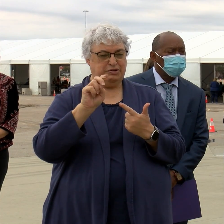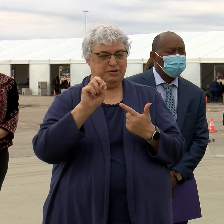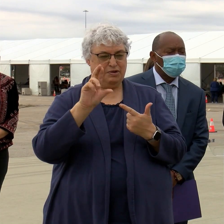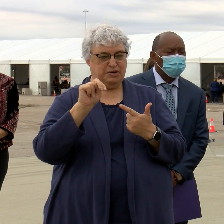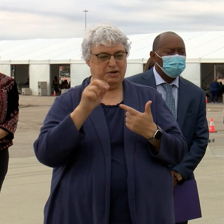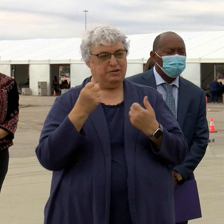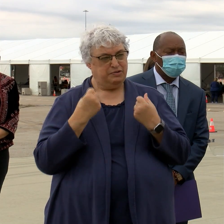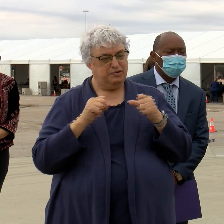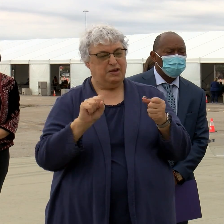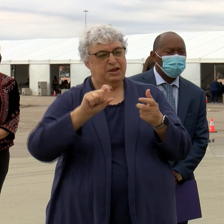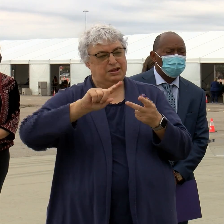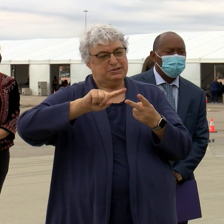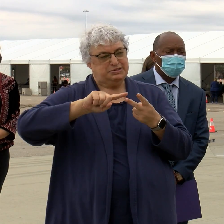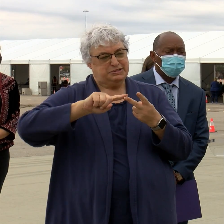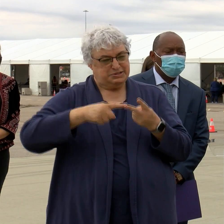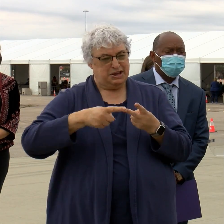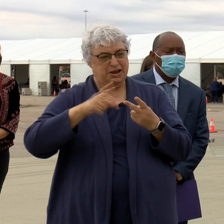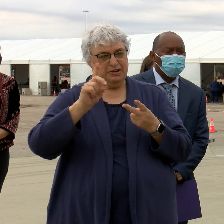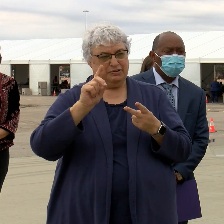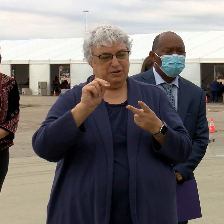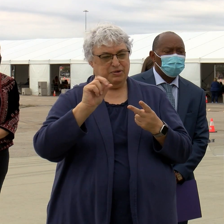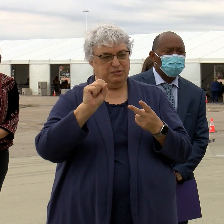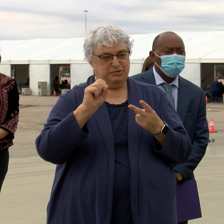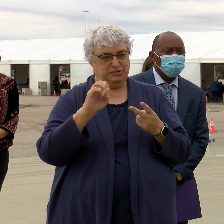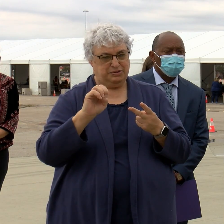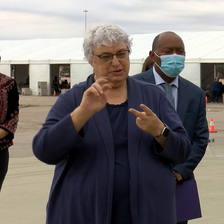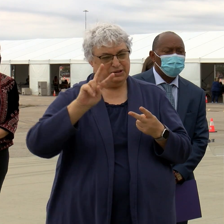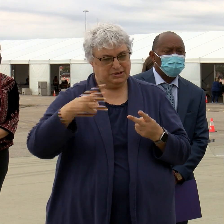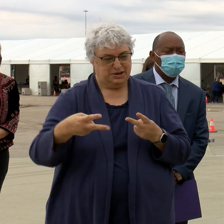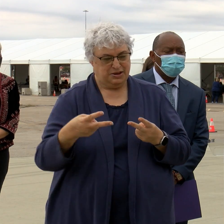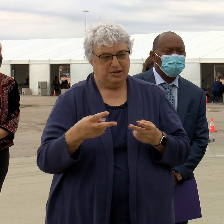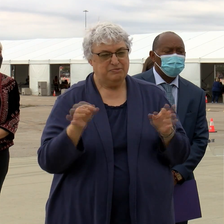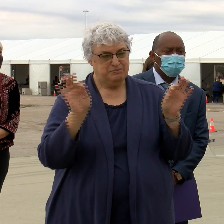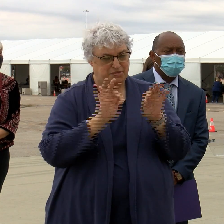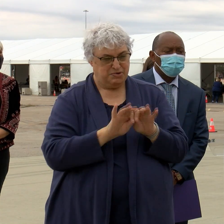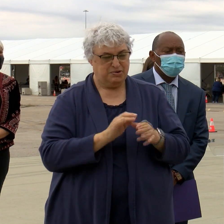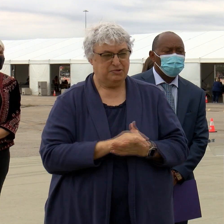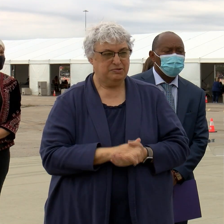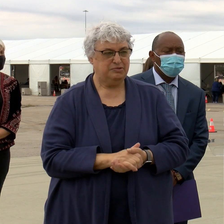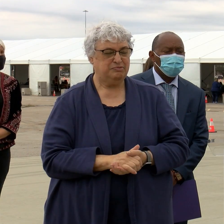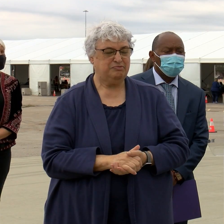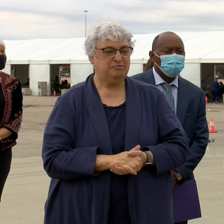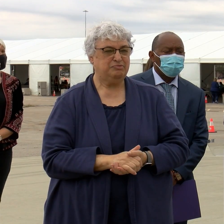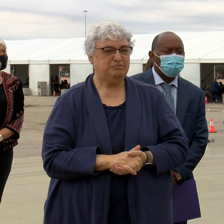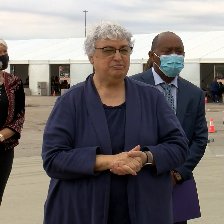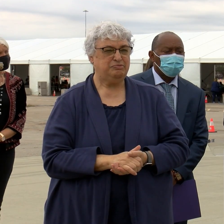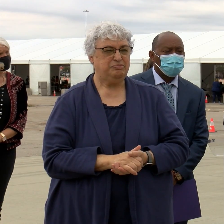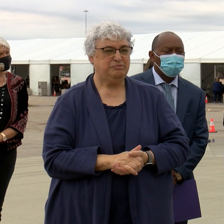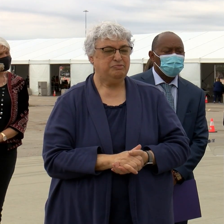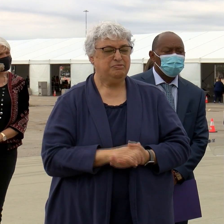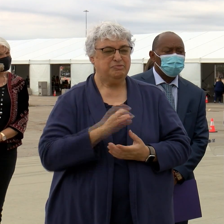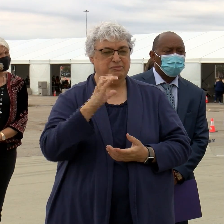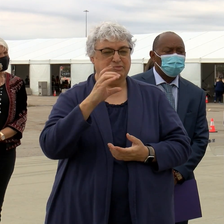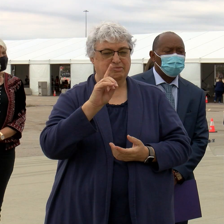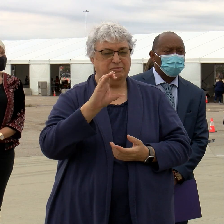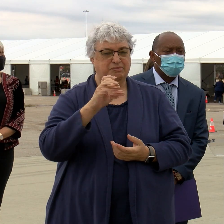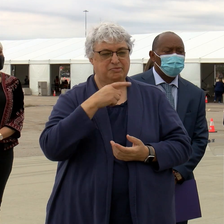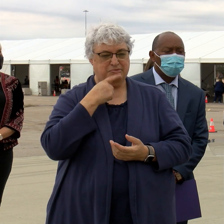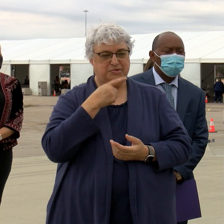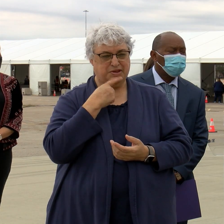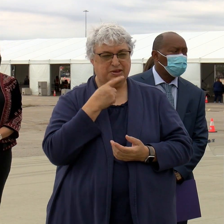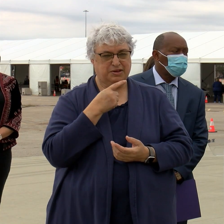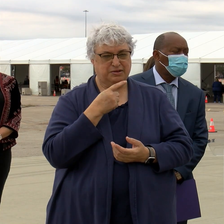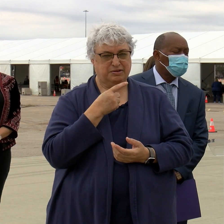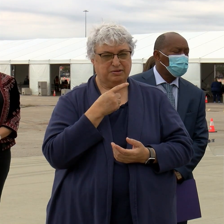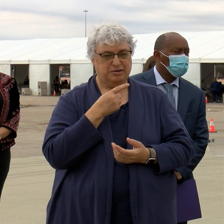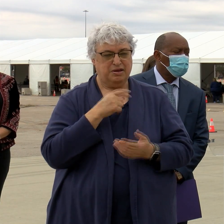strive to get your second dose as close to that date as possible. However, the CDC has now said that they believe